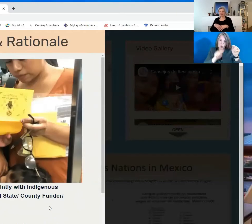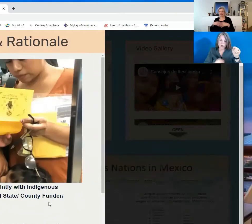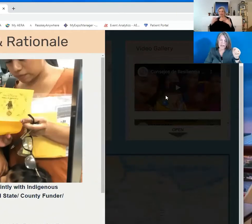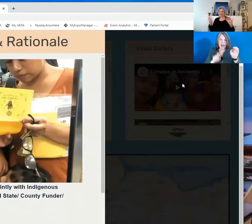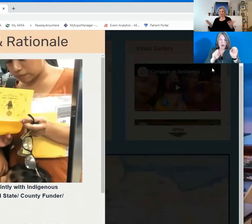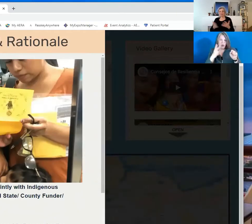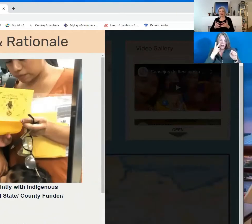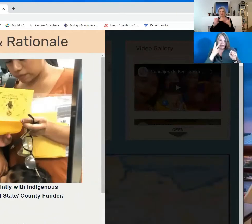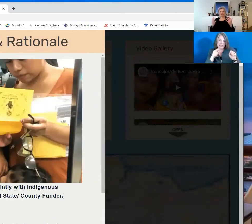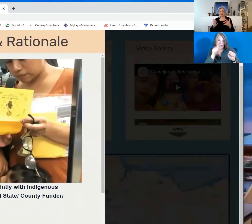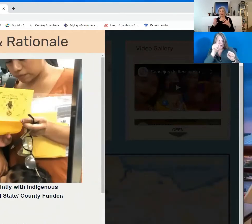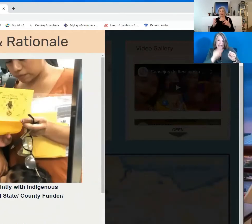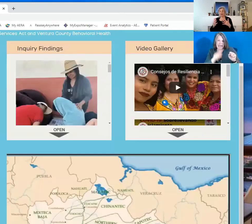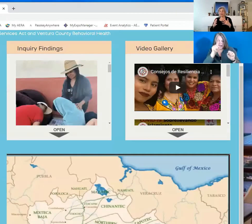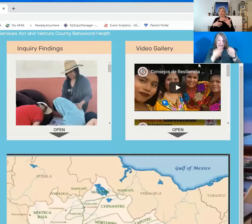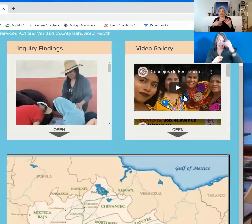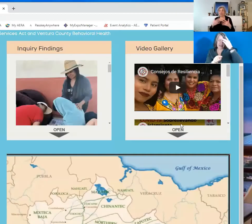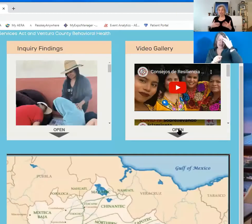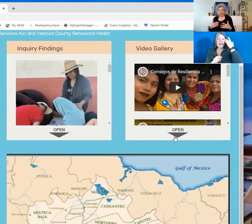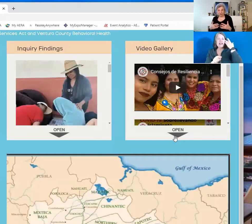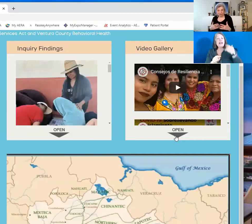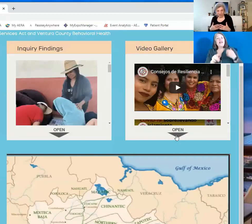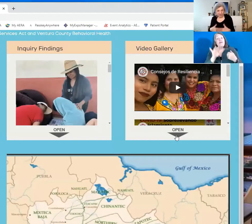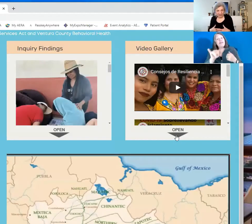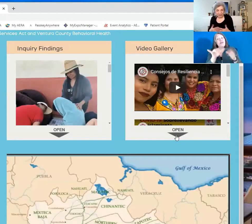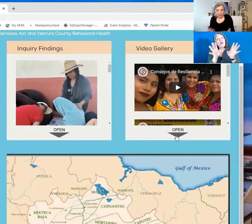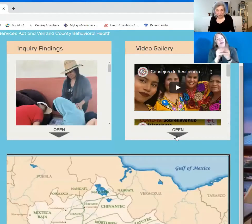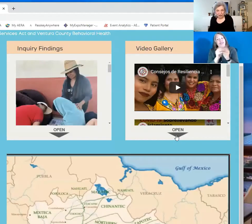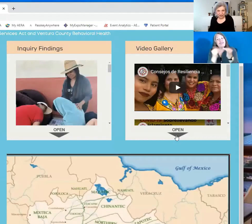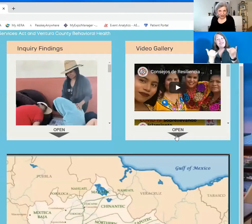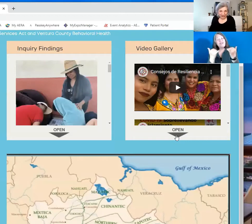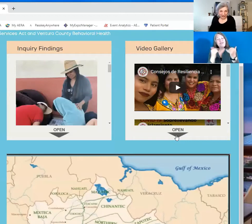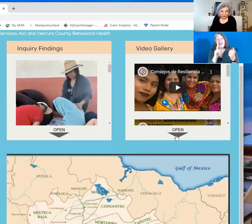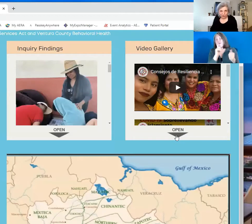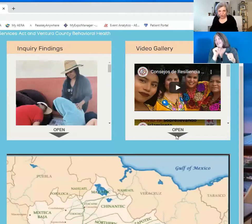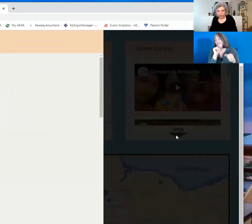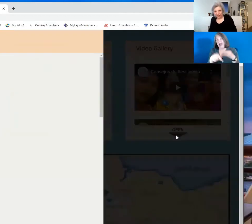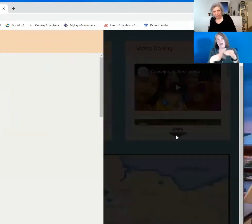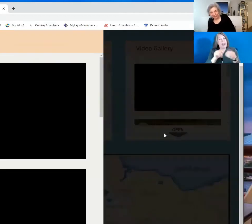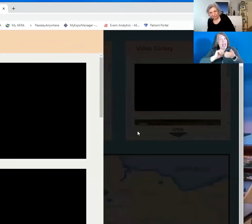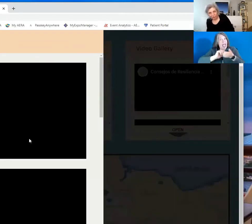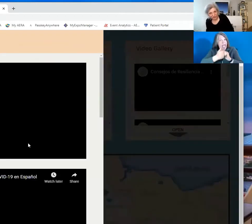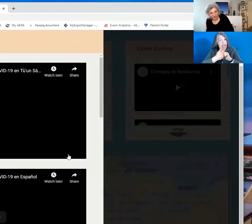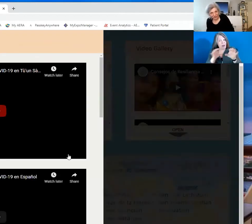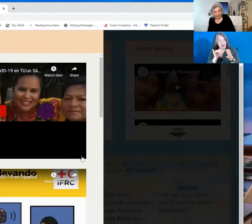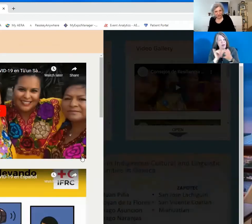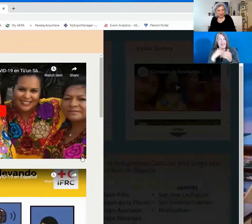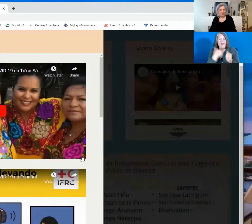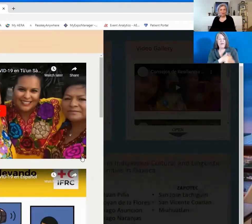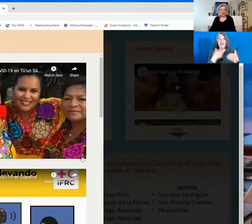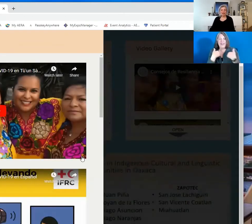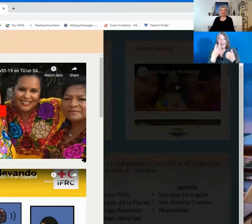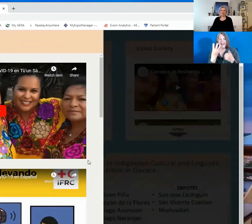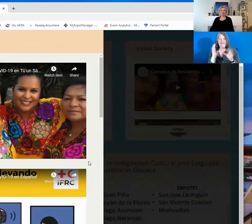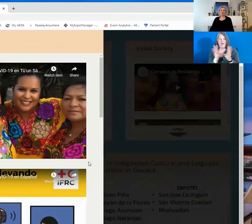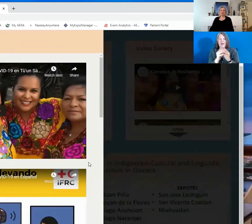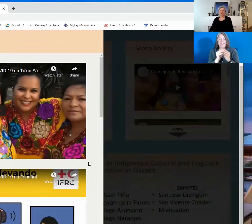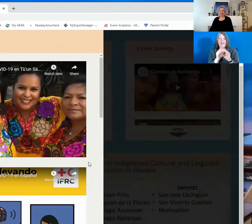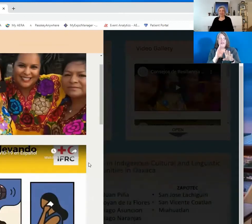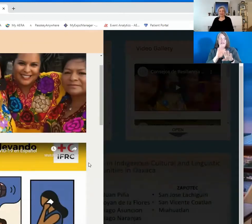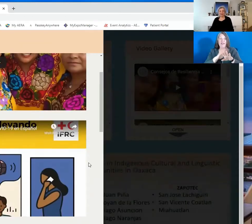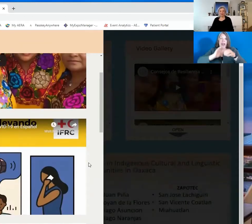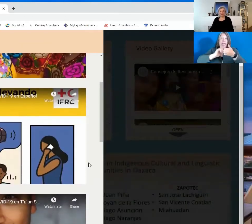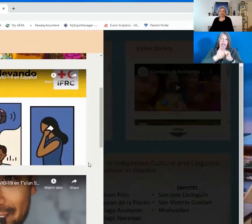can, and so this session today is not about how you do that. have four sessions on how you